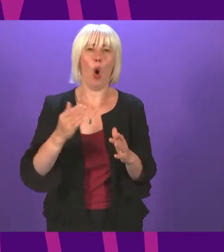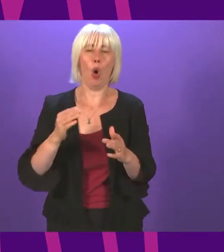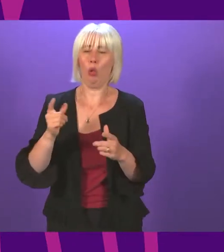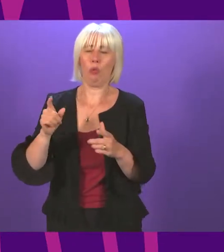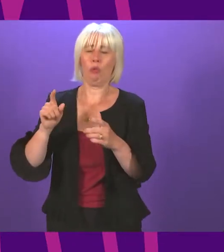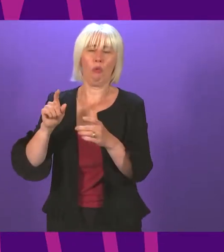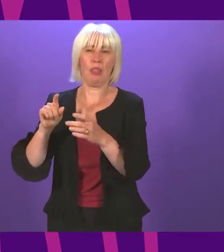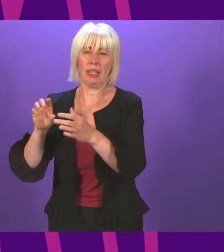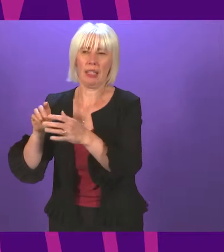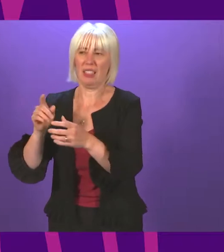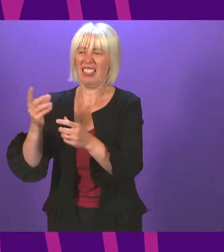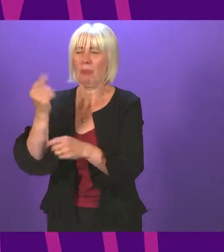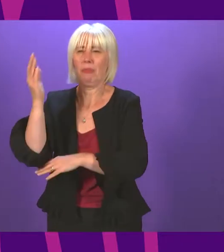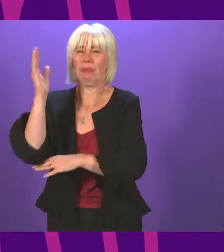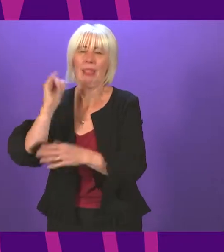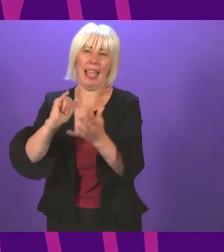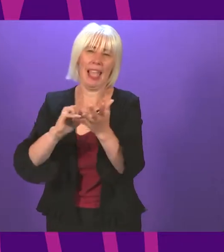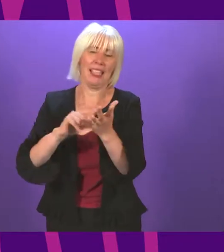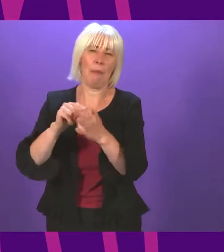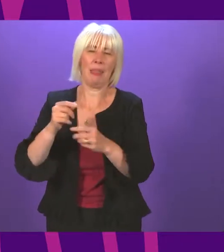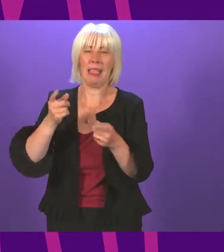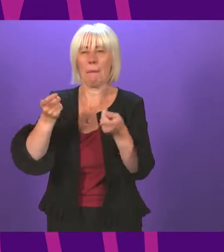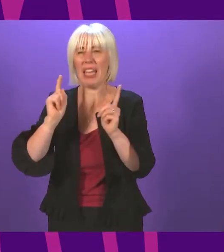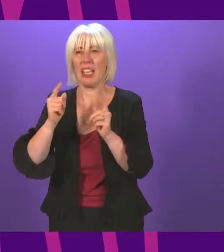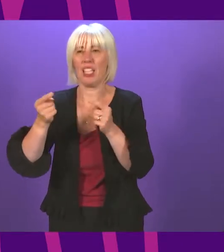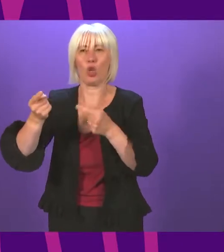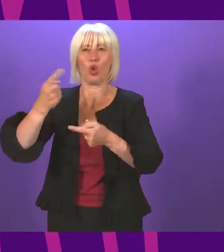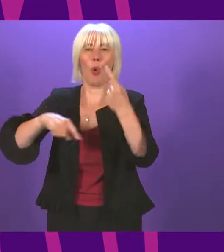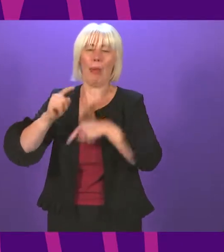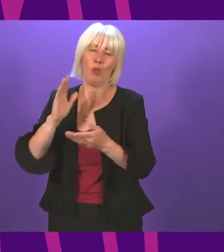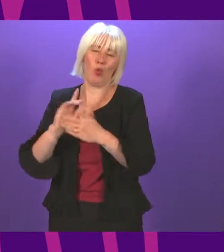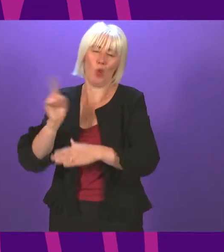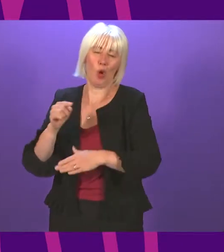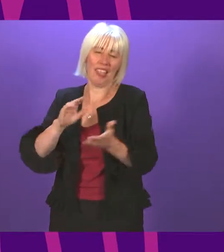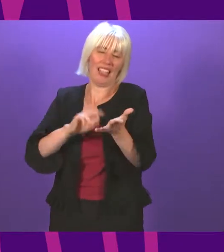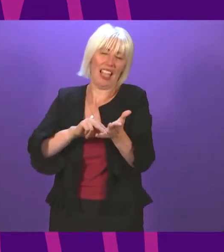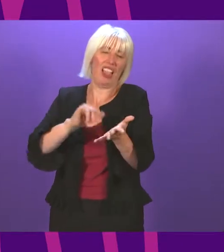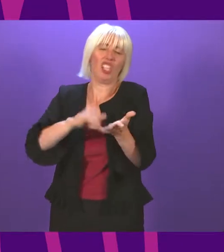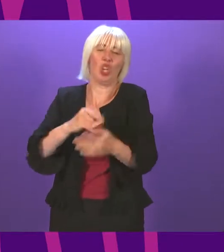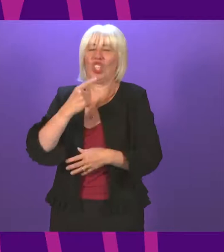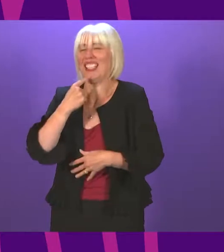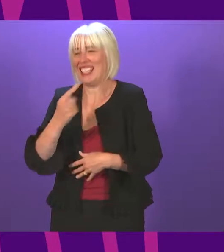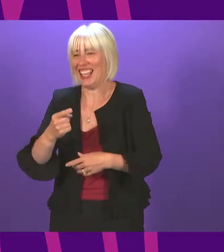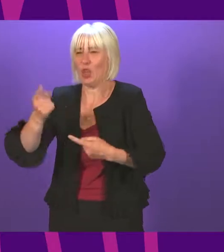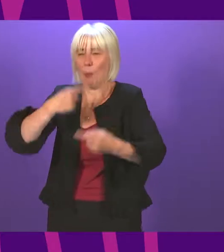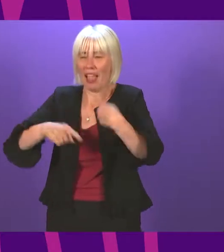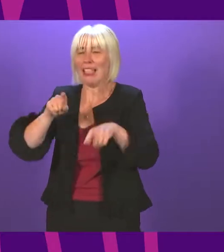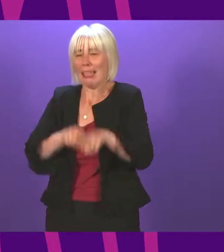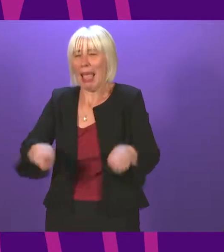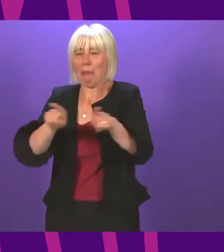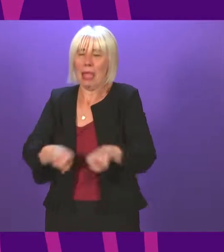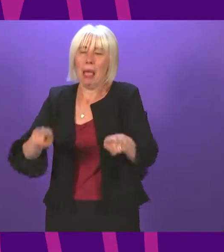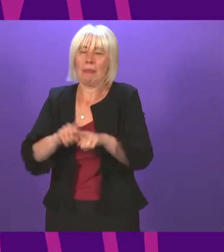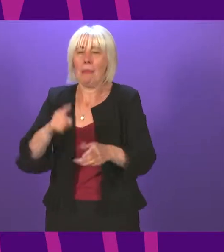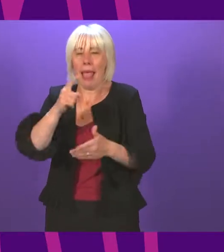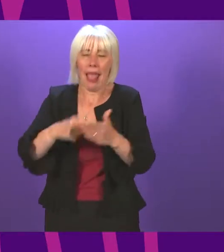mothership. Presiding officer, there is a muscle memory to government backbench speeches. Independence is still the land in which death shall have no